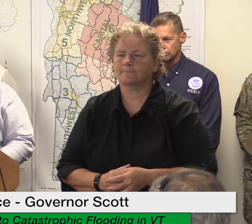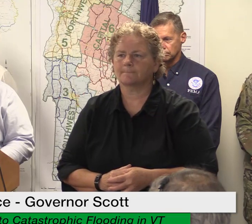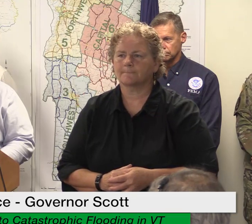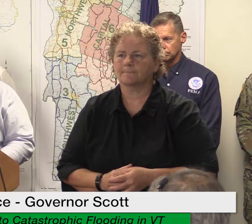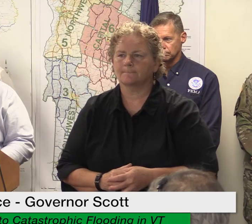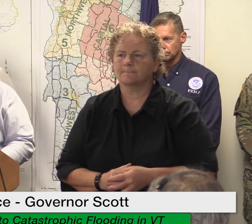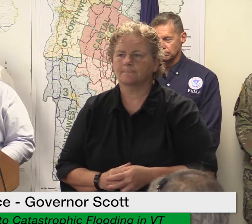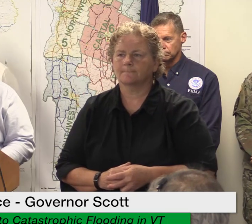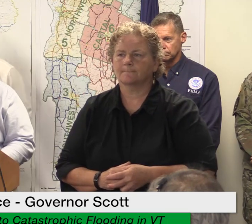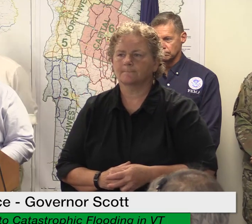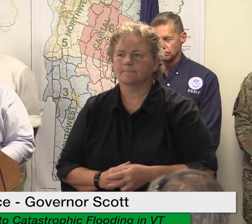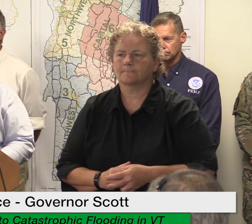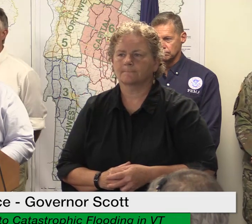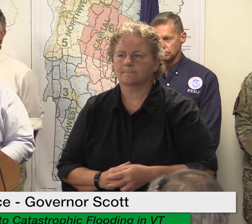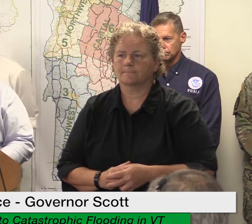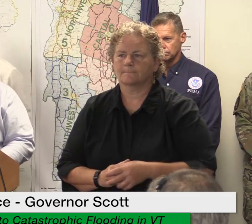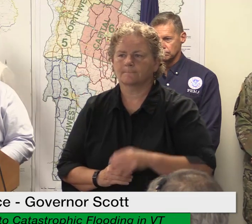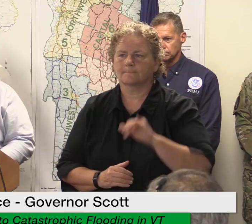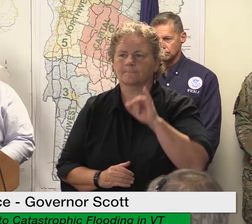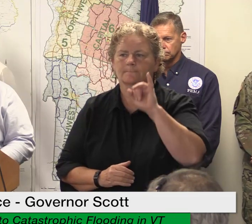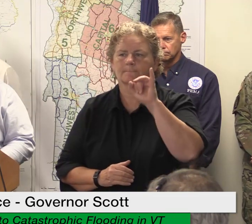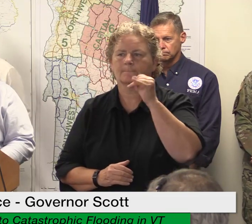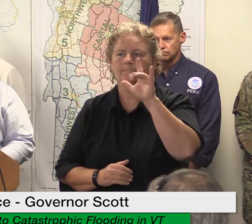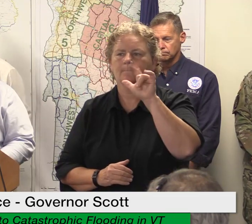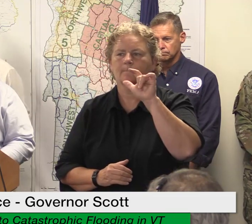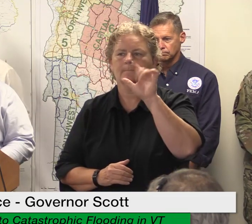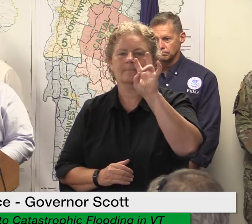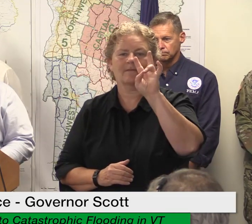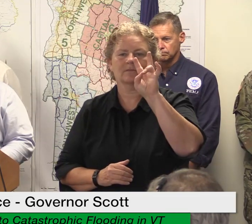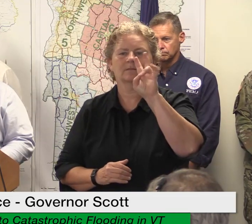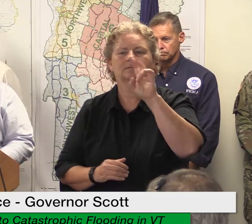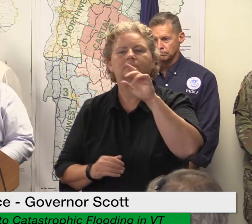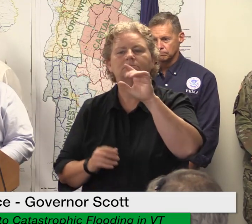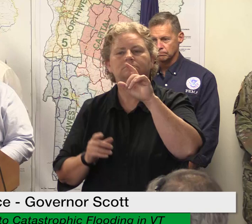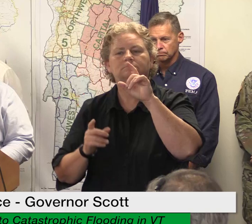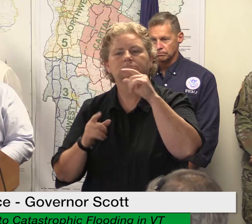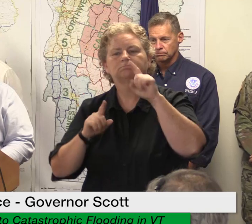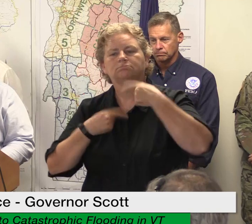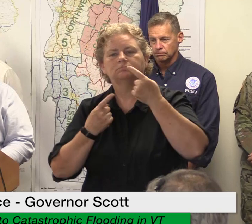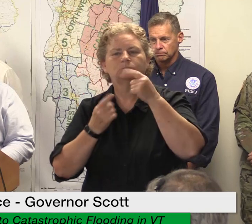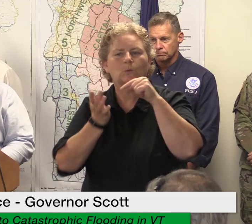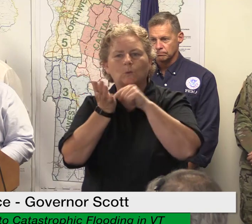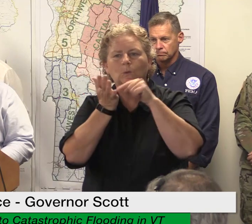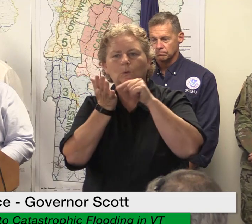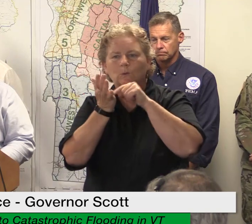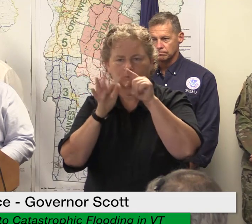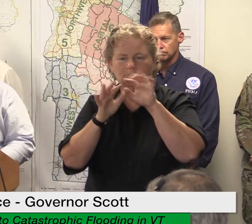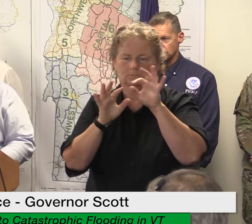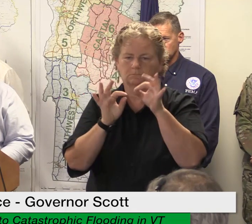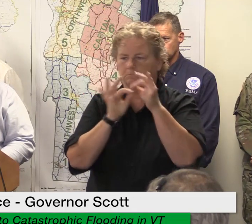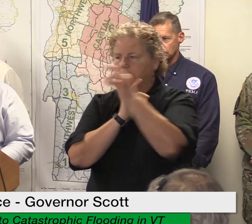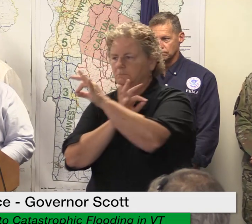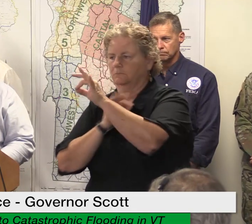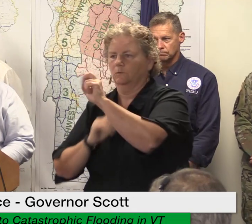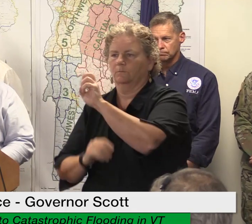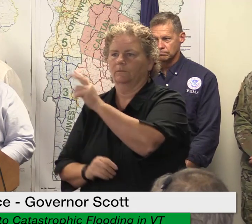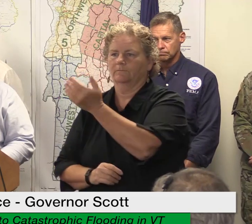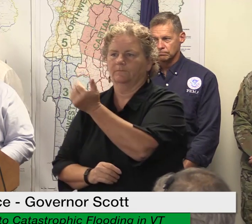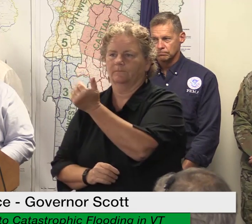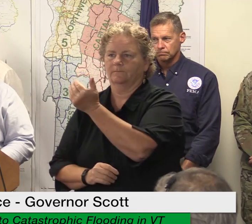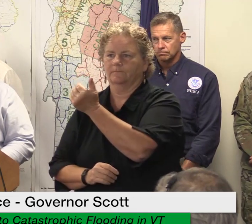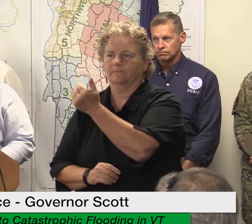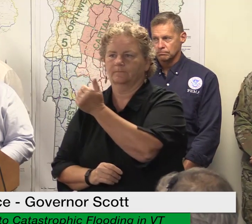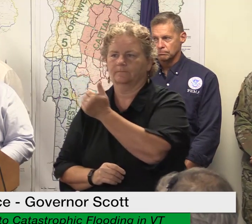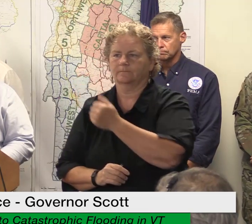between july 7th and november 15th those returns are also eligible for an extension though not automatically